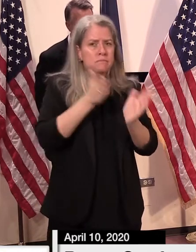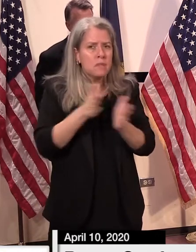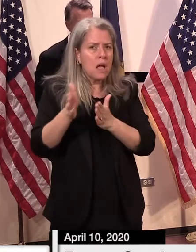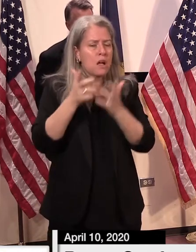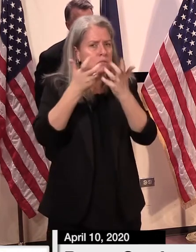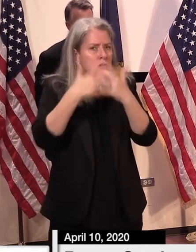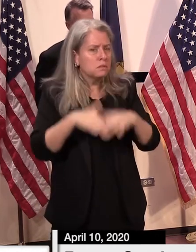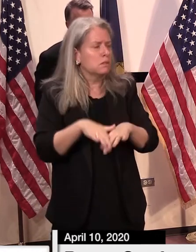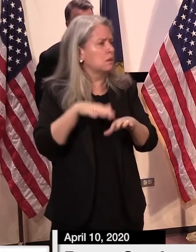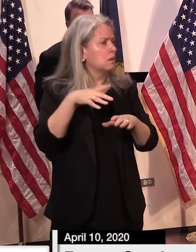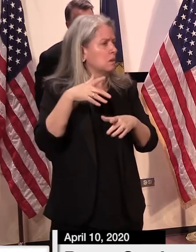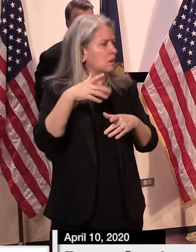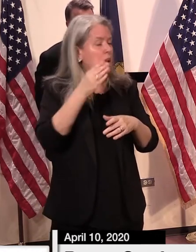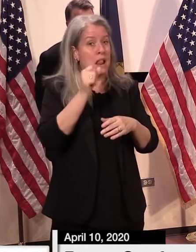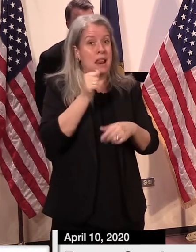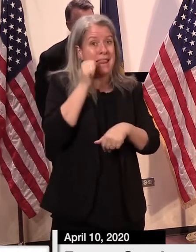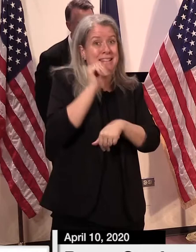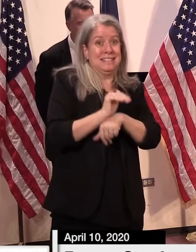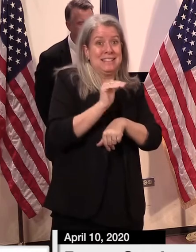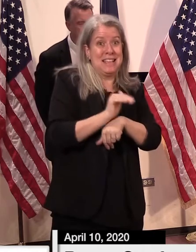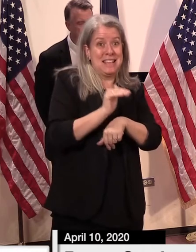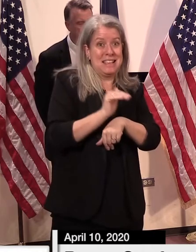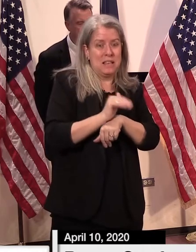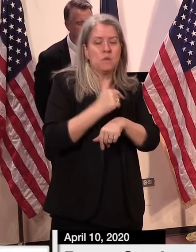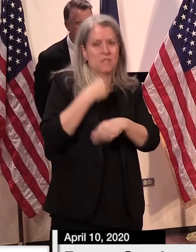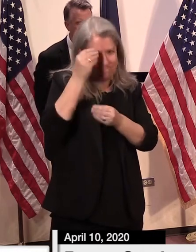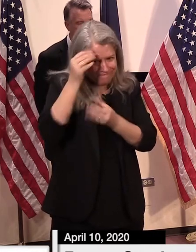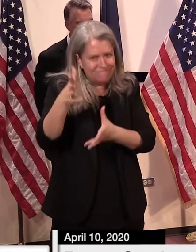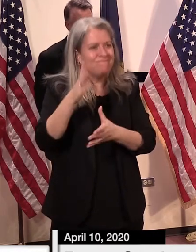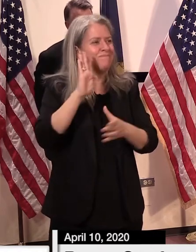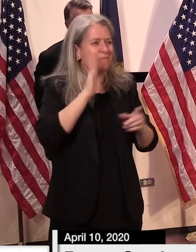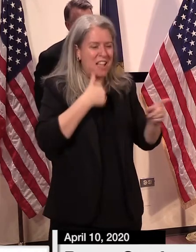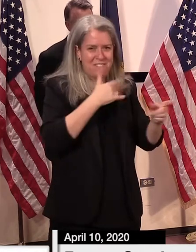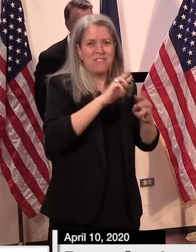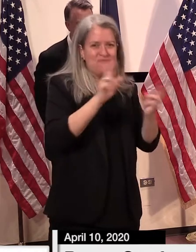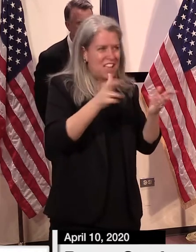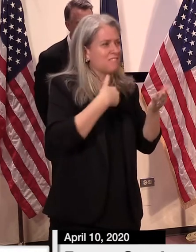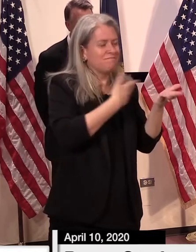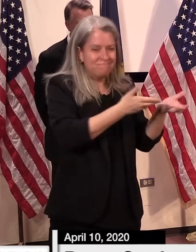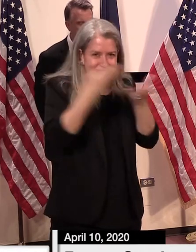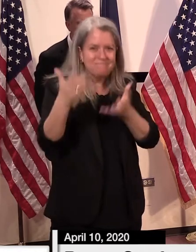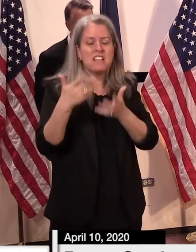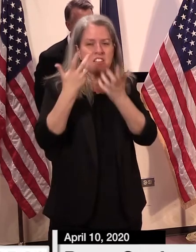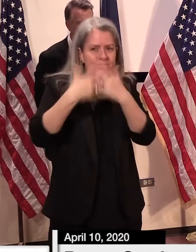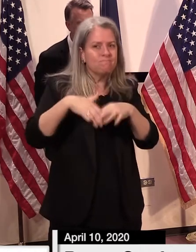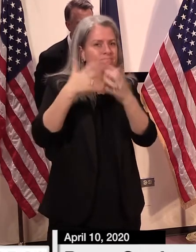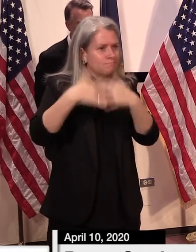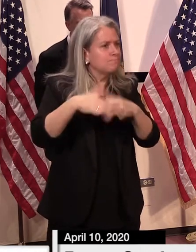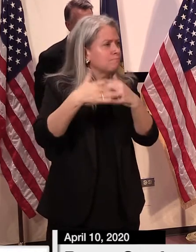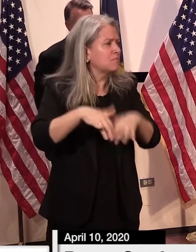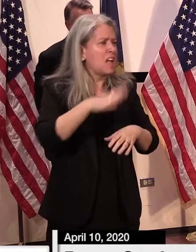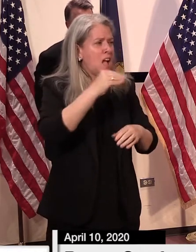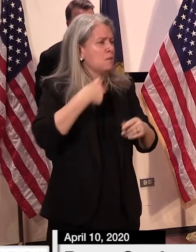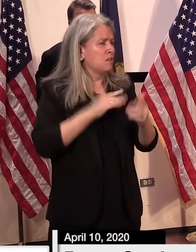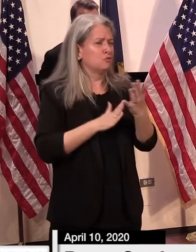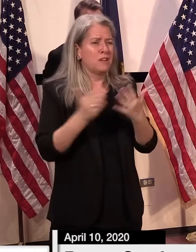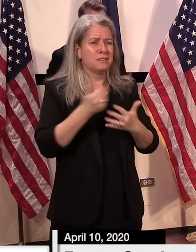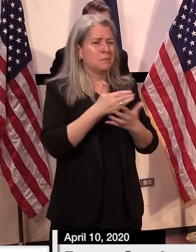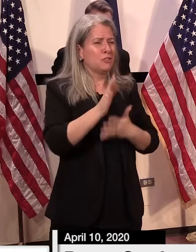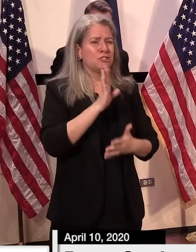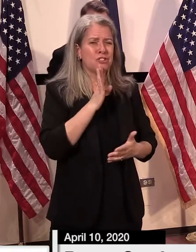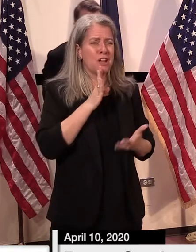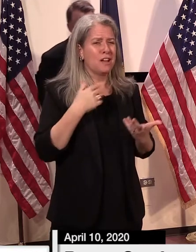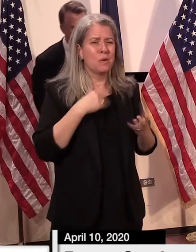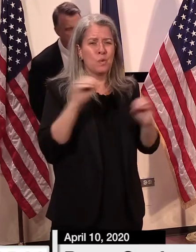and last night to continue that outreach. Secondly, we've been pretty open in terms of